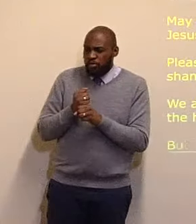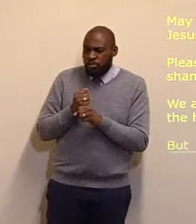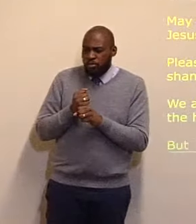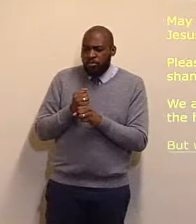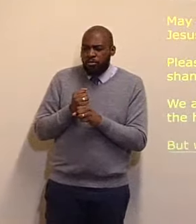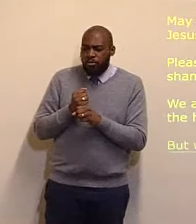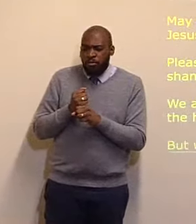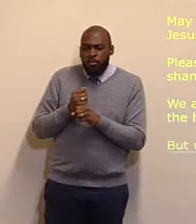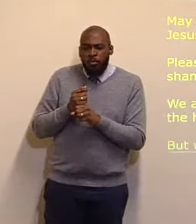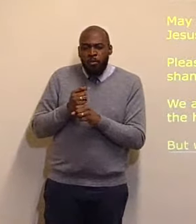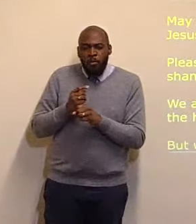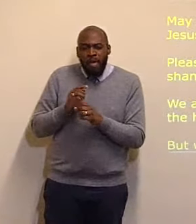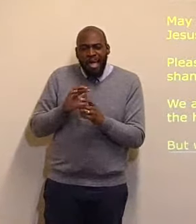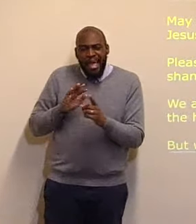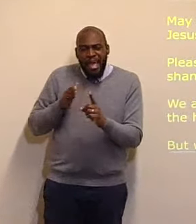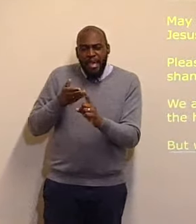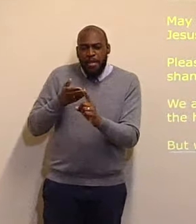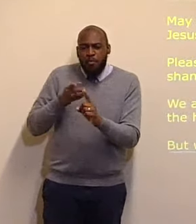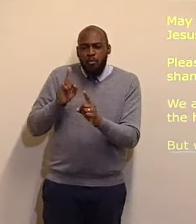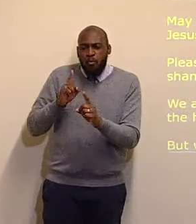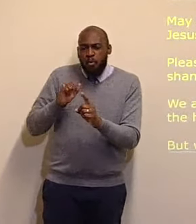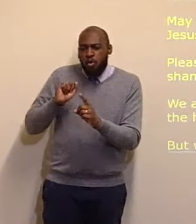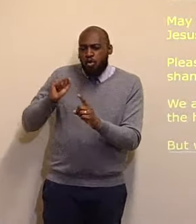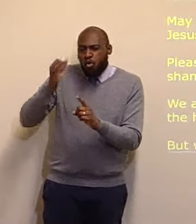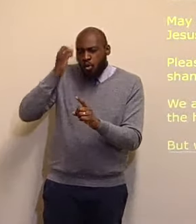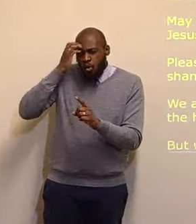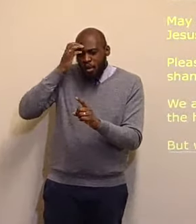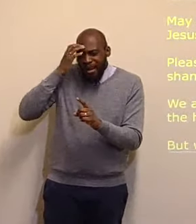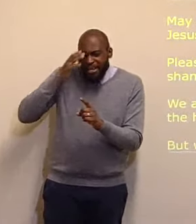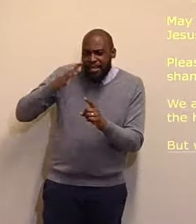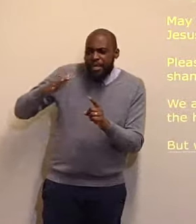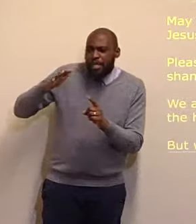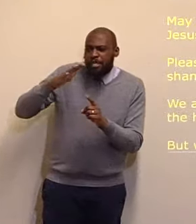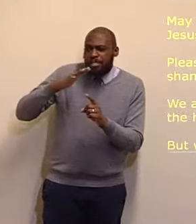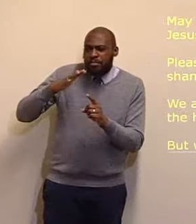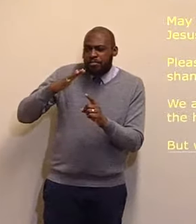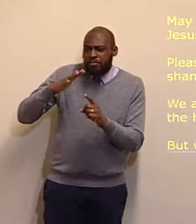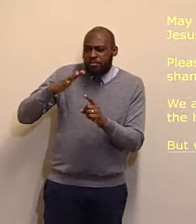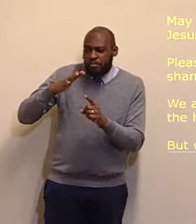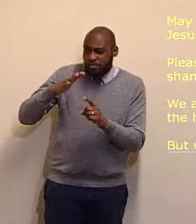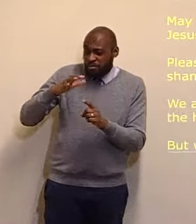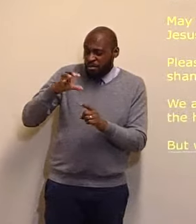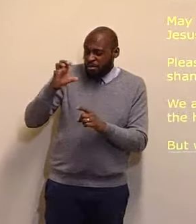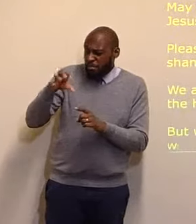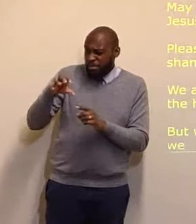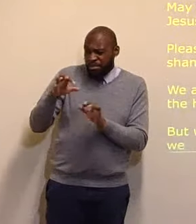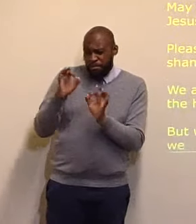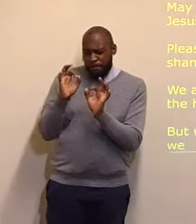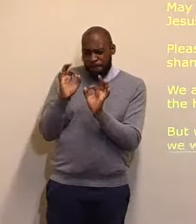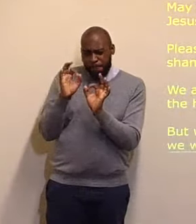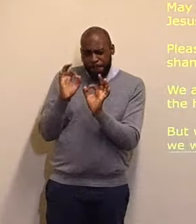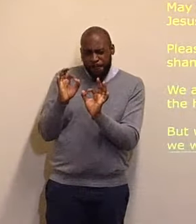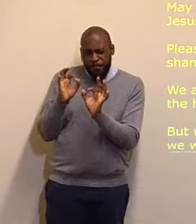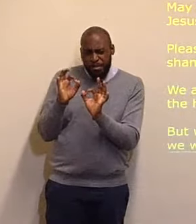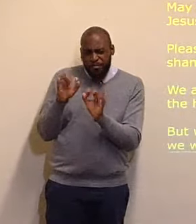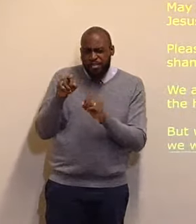for the kingdom, of God, a place, where there are, no thieves, a place, that nothing, will be rotten,